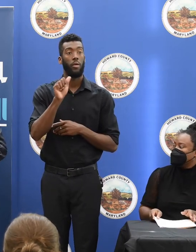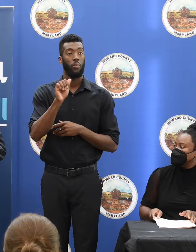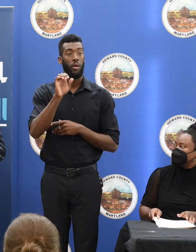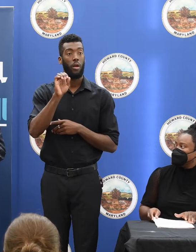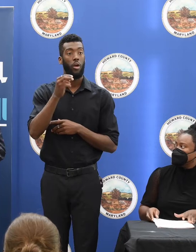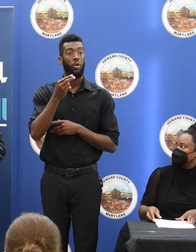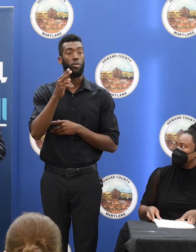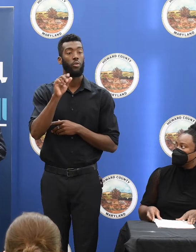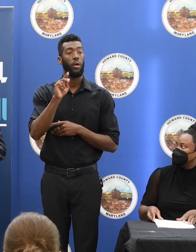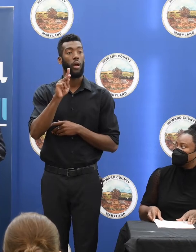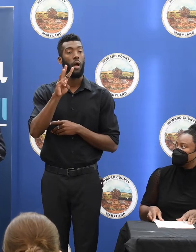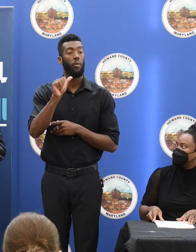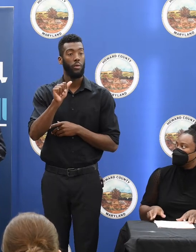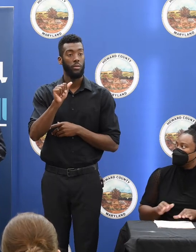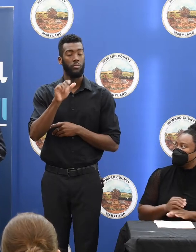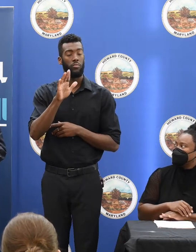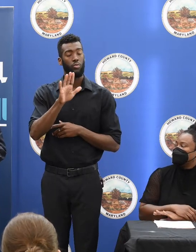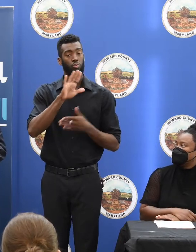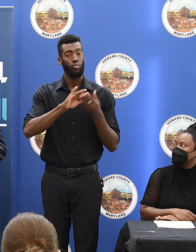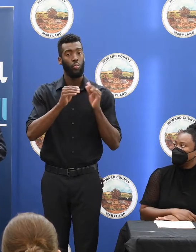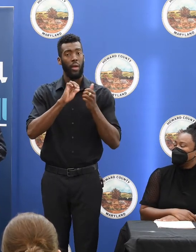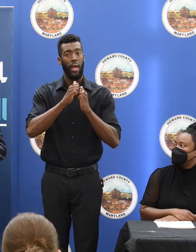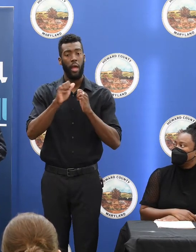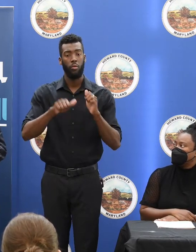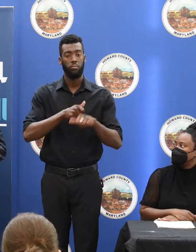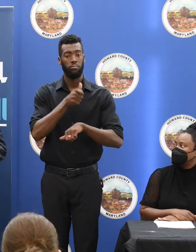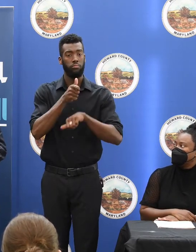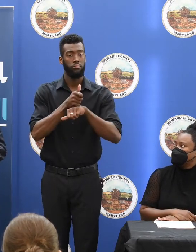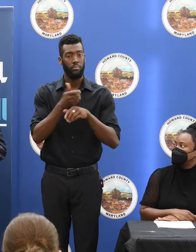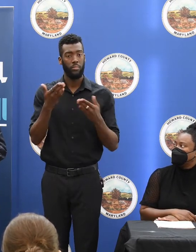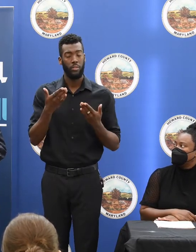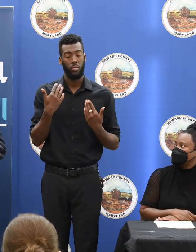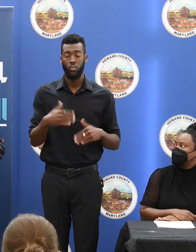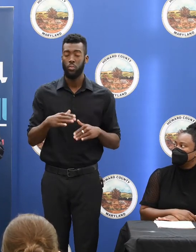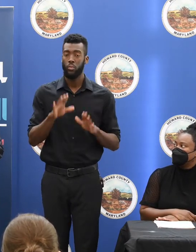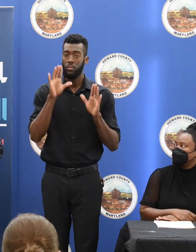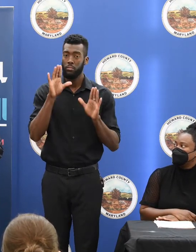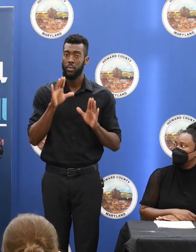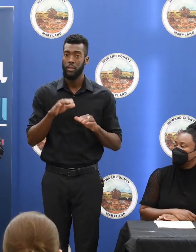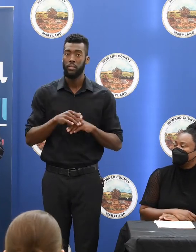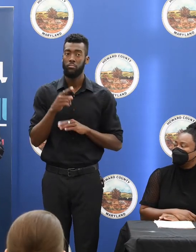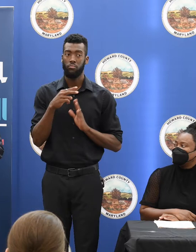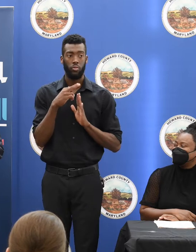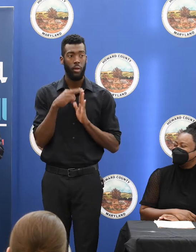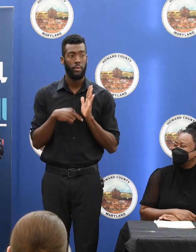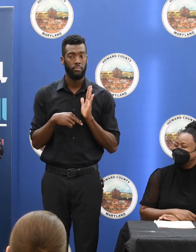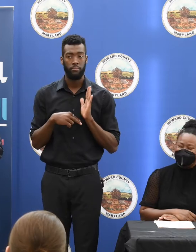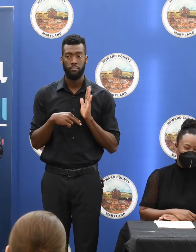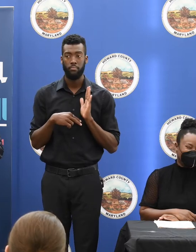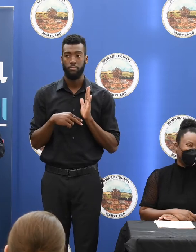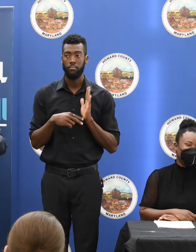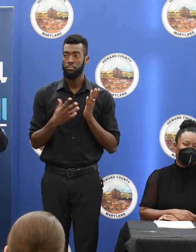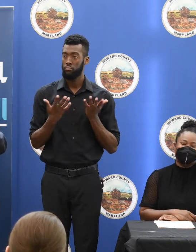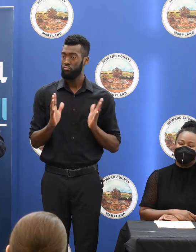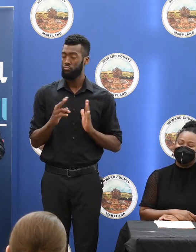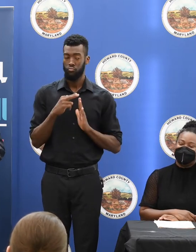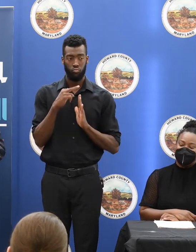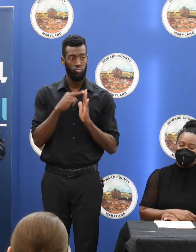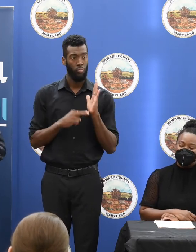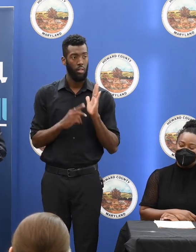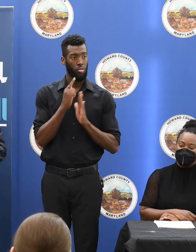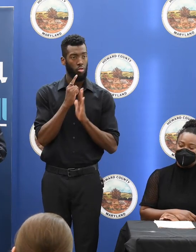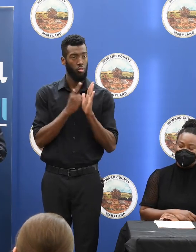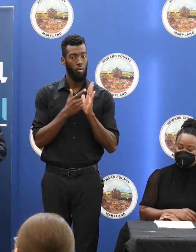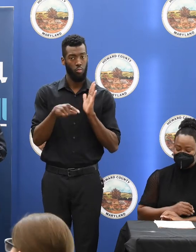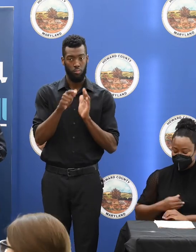story of how she became a member of the Prescription Drug Affordability Board. She read about it. She read about this law that you guys